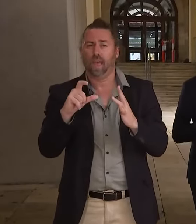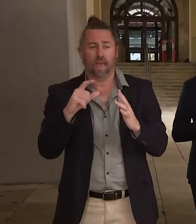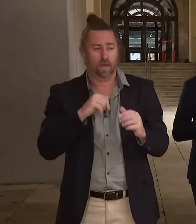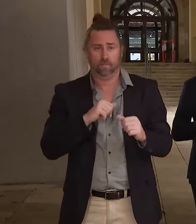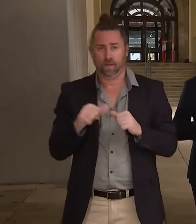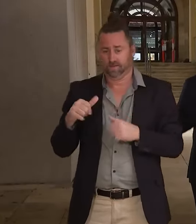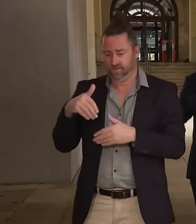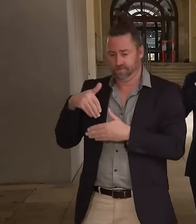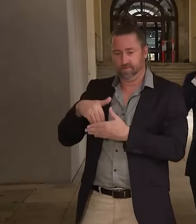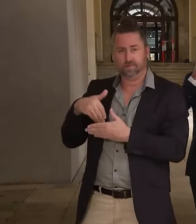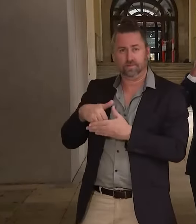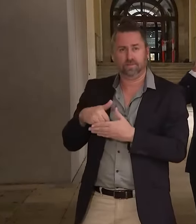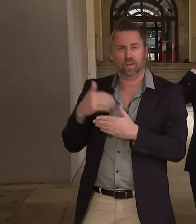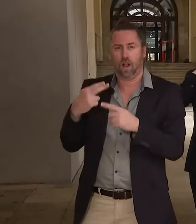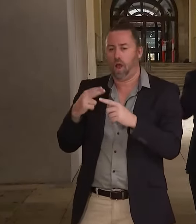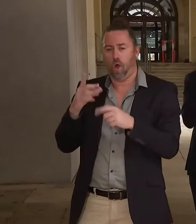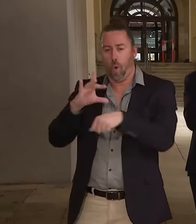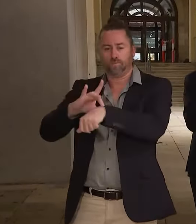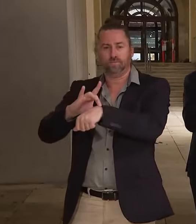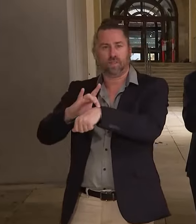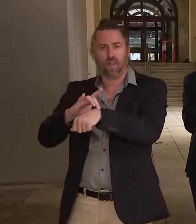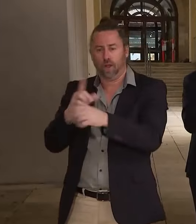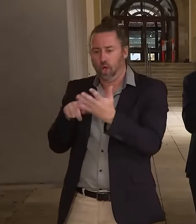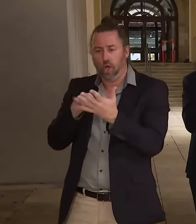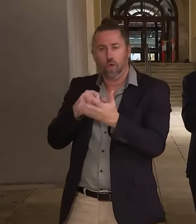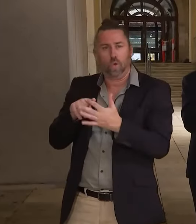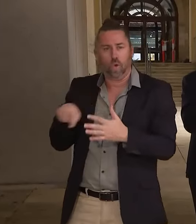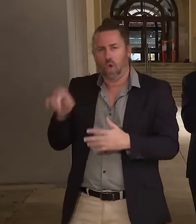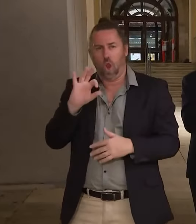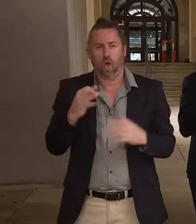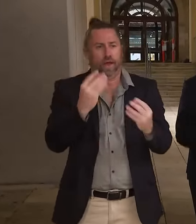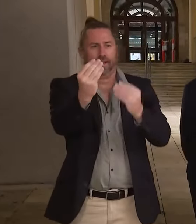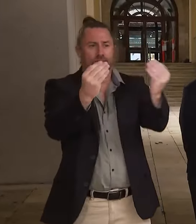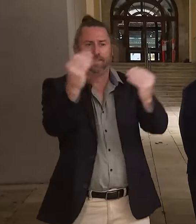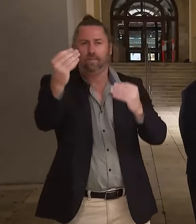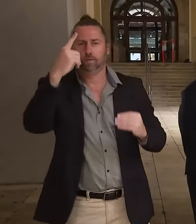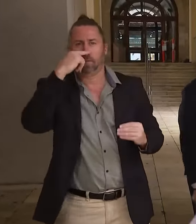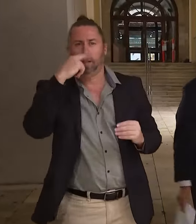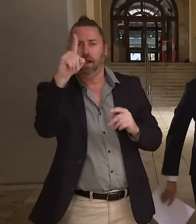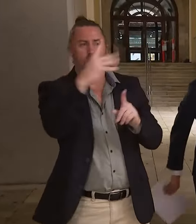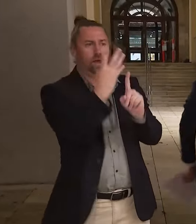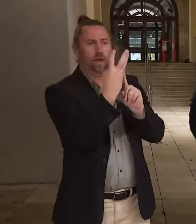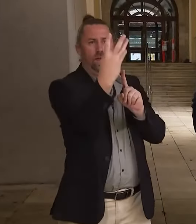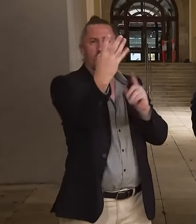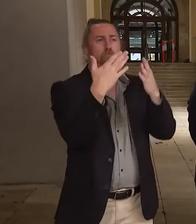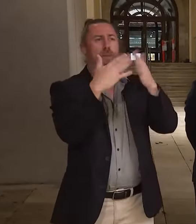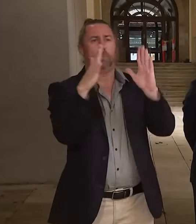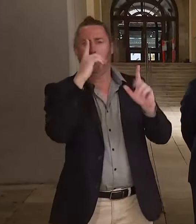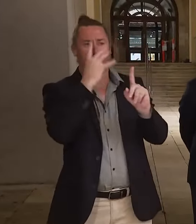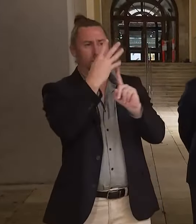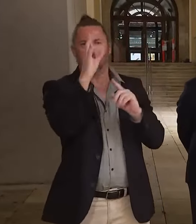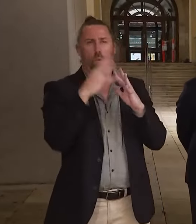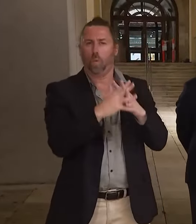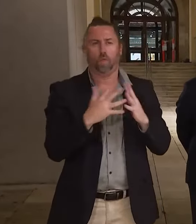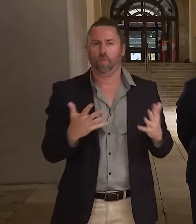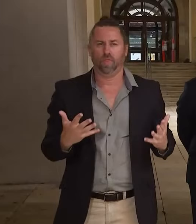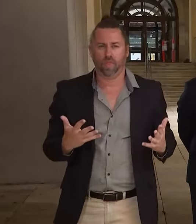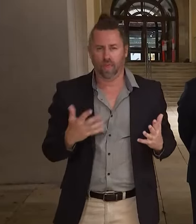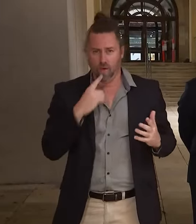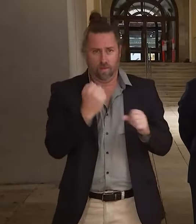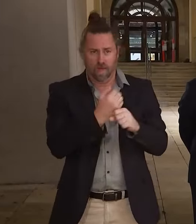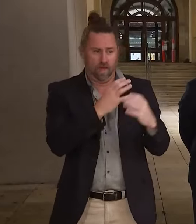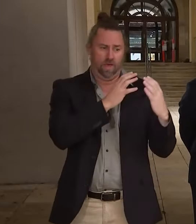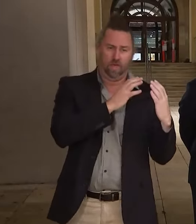for the public health system as opposed to on the frontline in the public testing lines, because it's just going to increase the burden, not